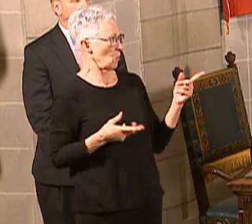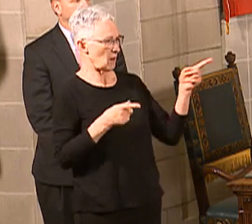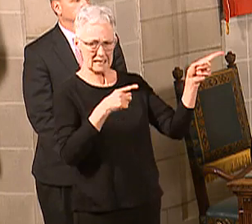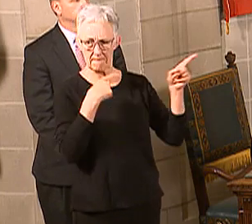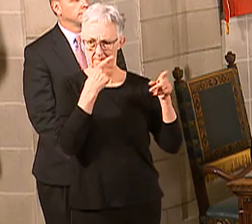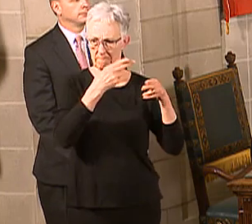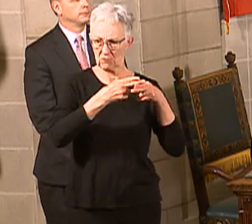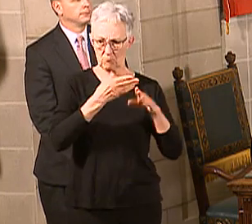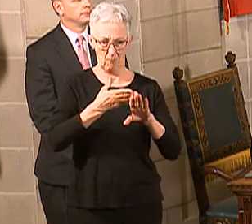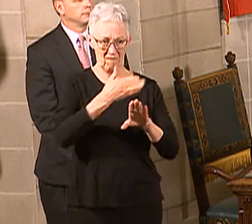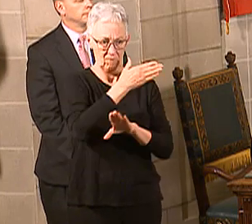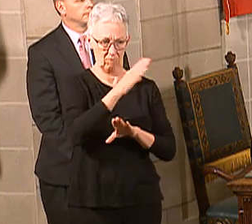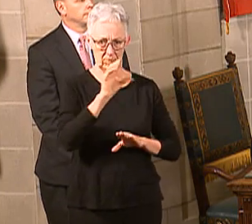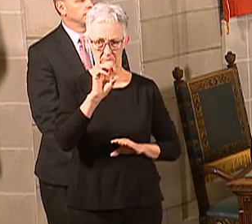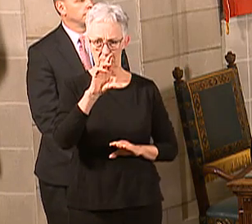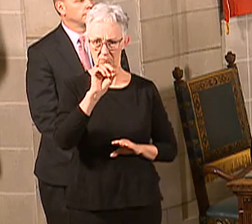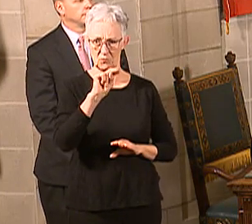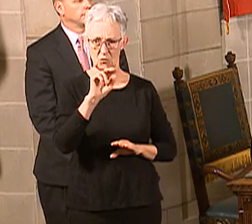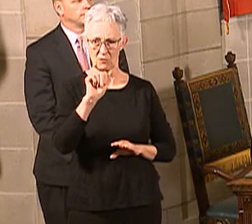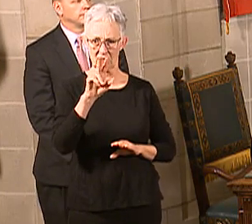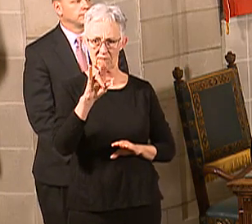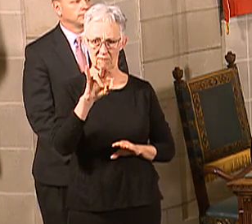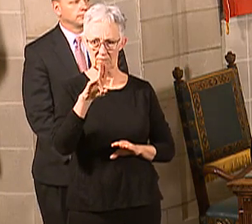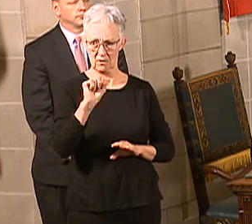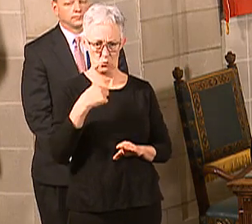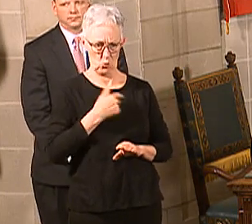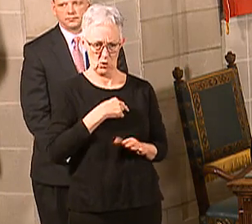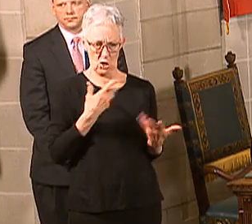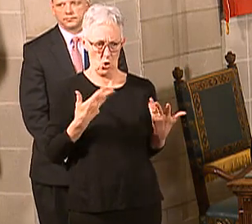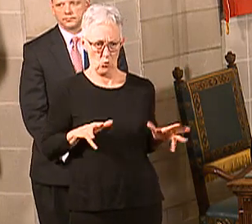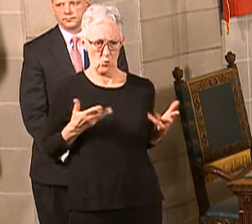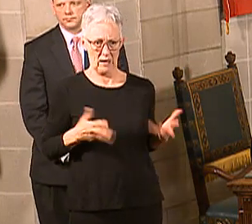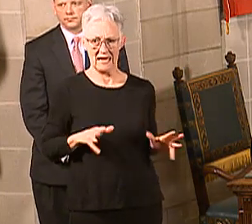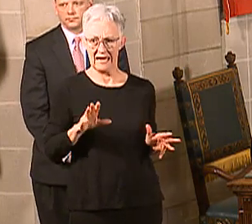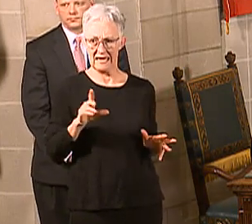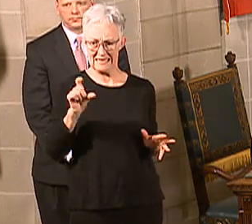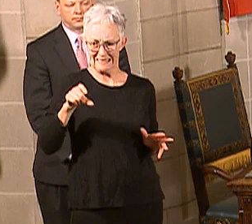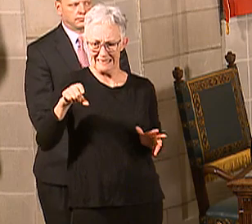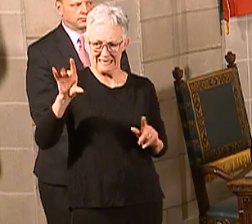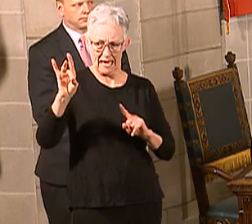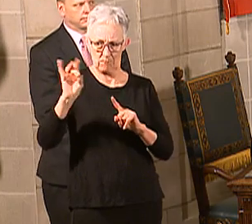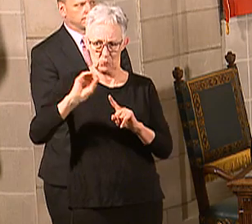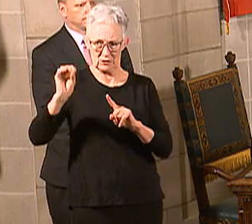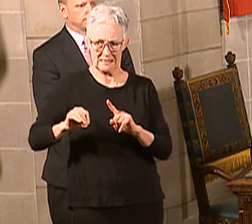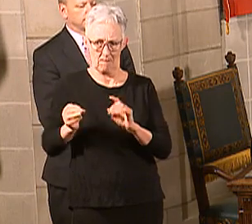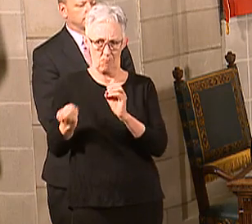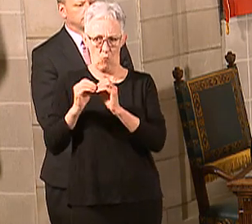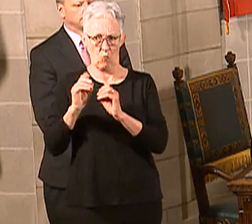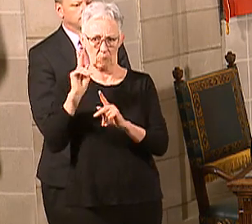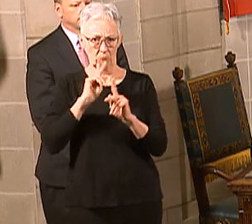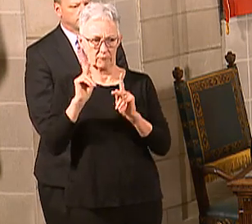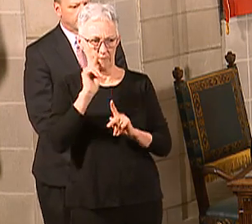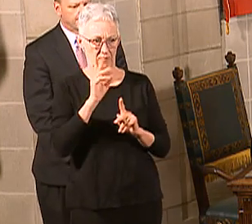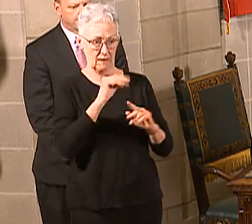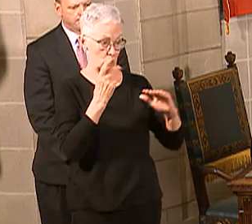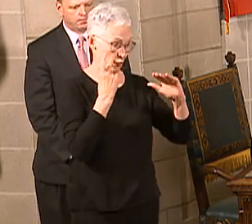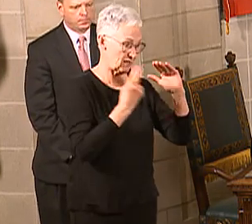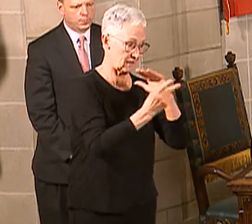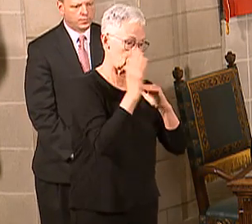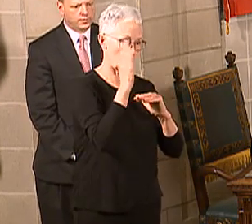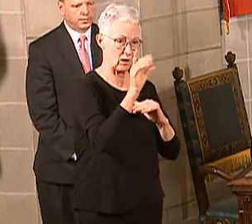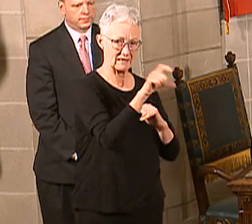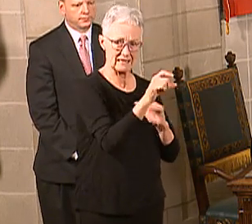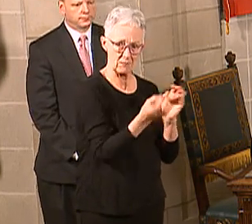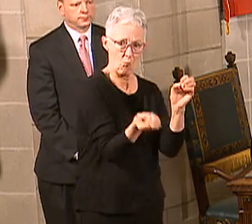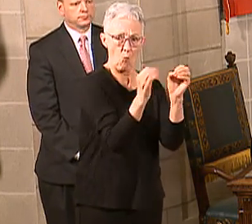short on people. So, broadly speaking, there was already a demand for more people than we had to staff. But this was really getting